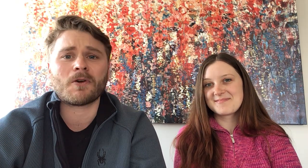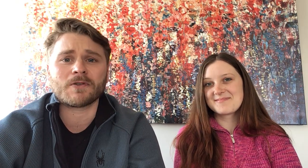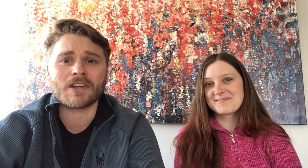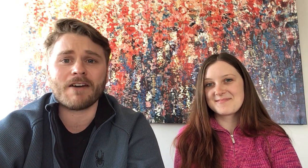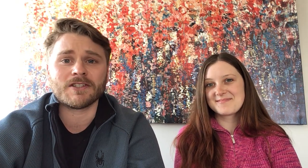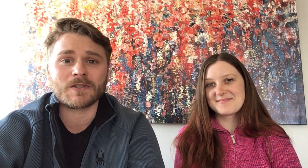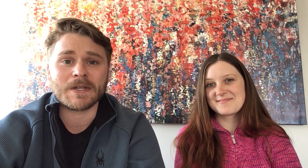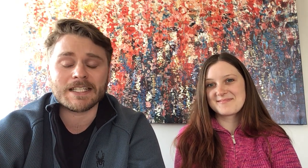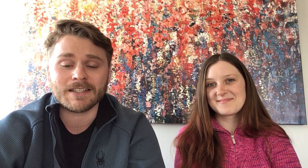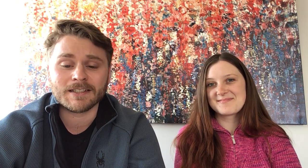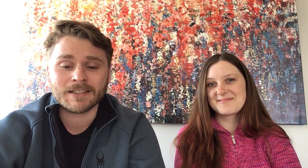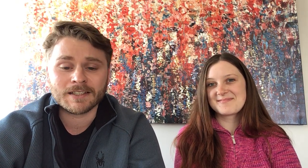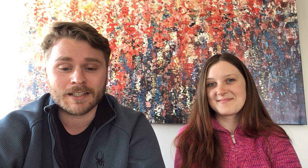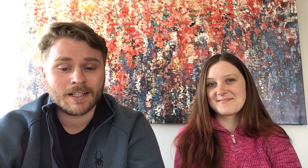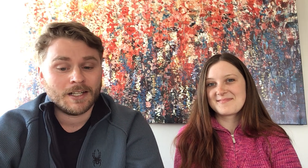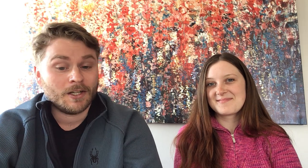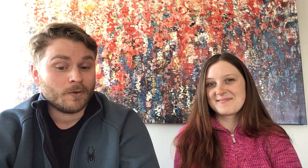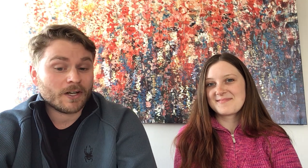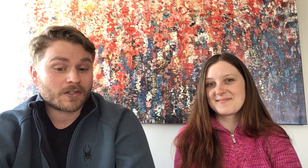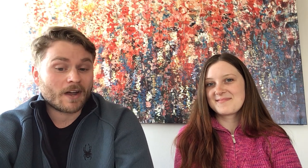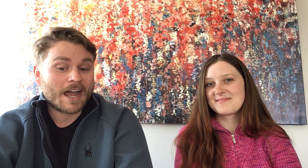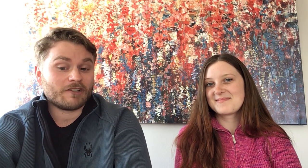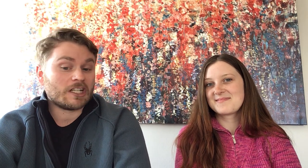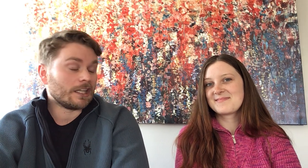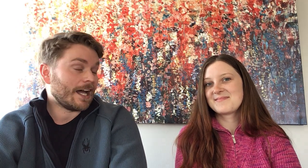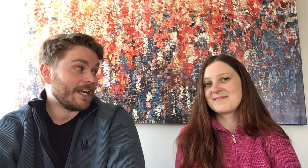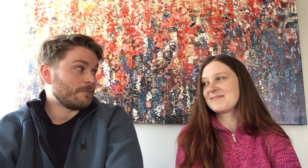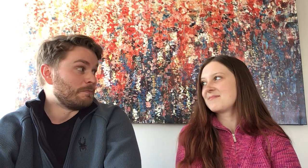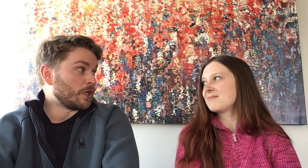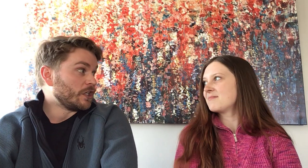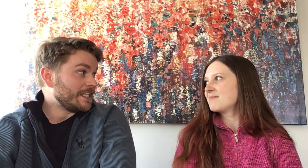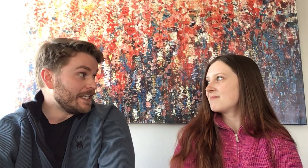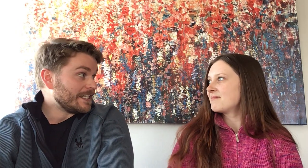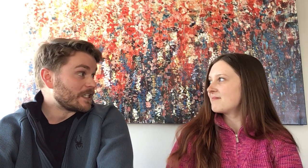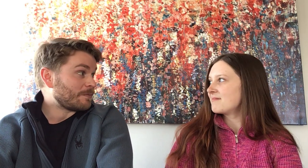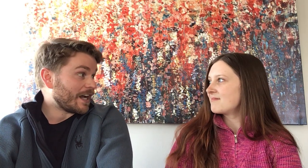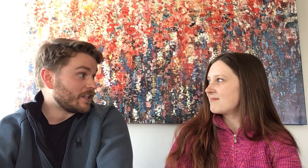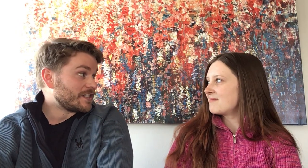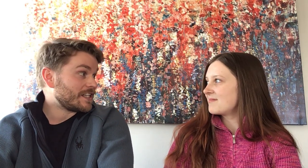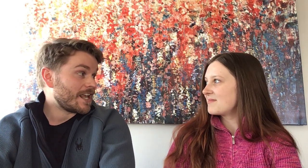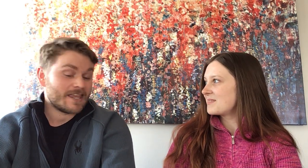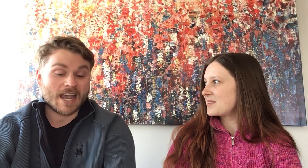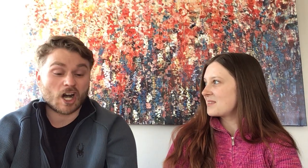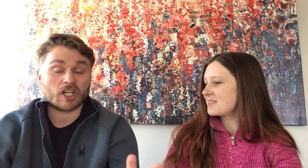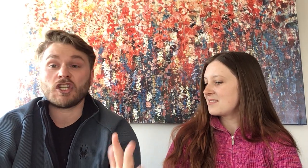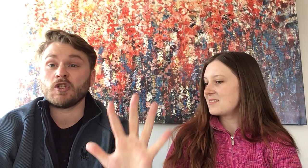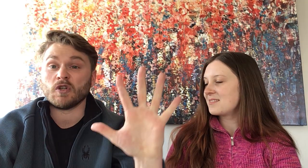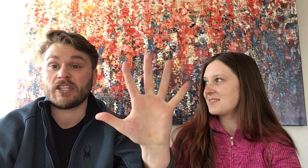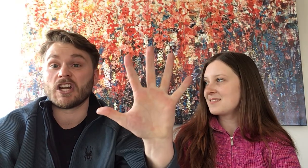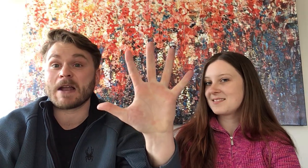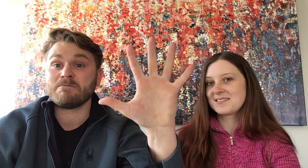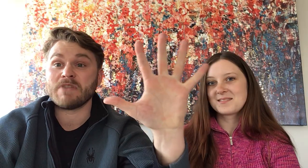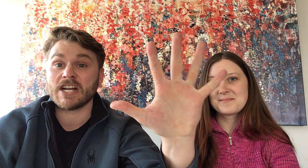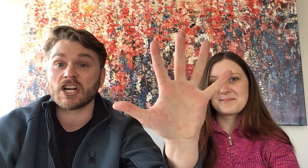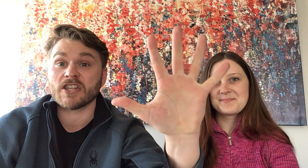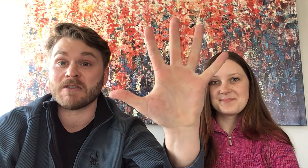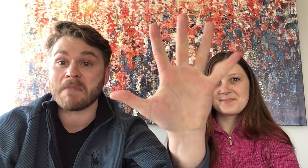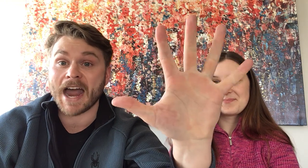so soft and sweet. We also have Goliath bird eating spiders that are huge. They're like bigger than my